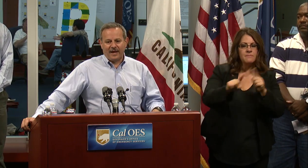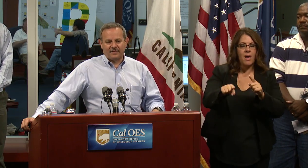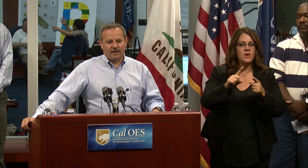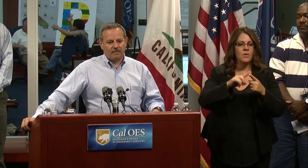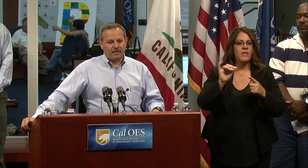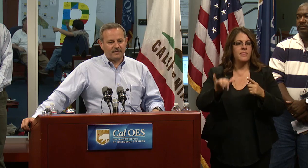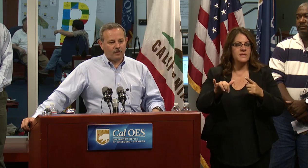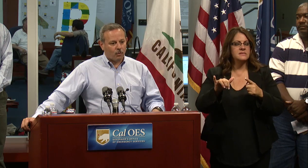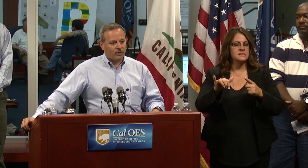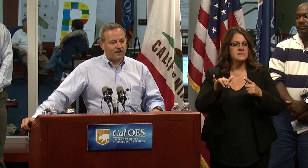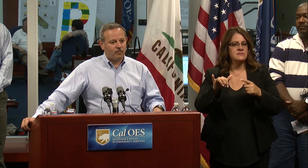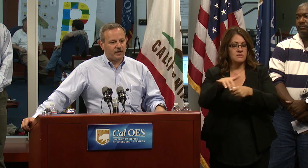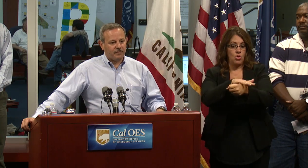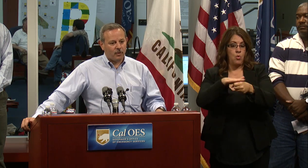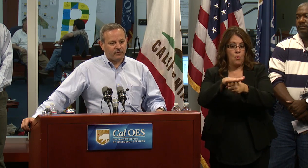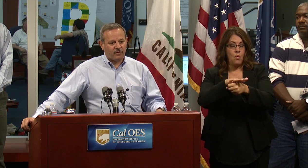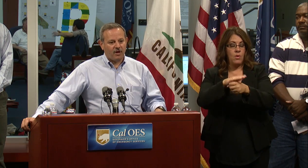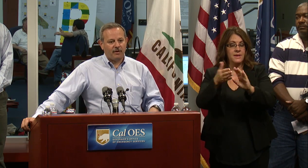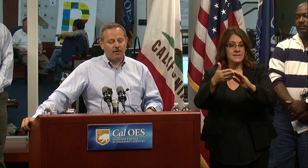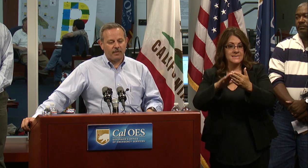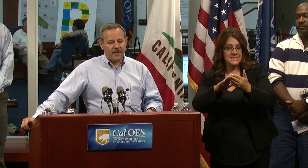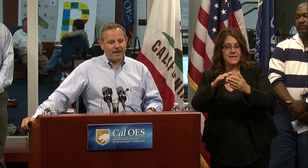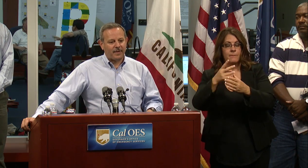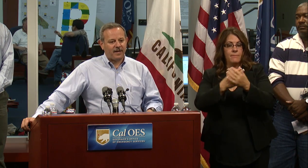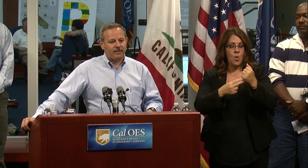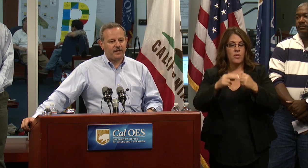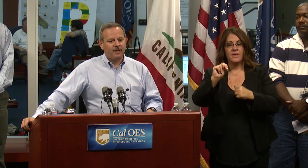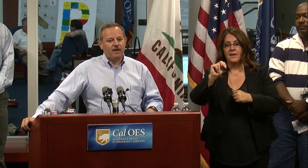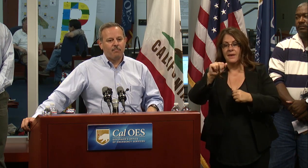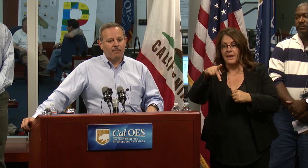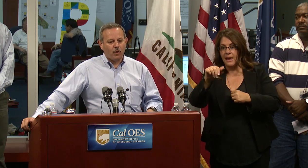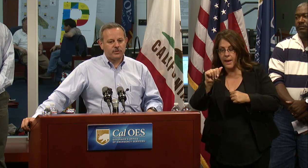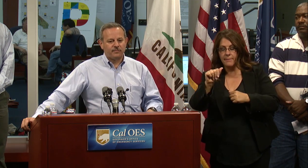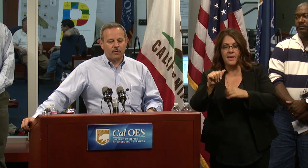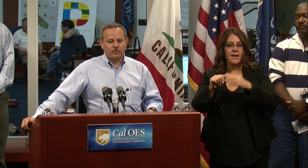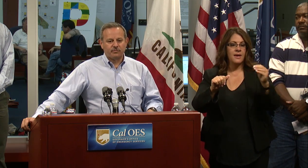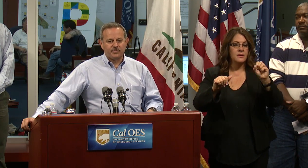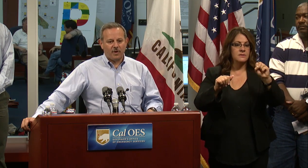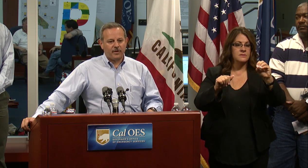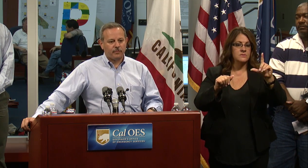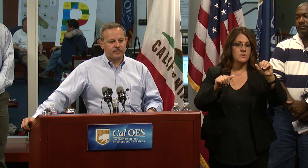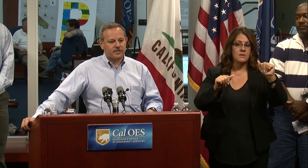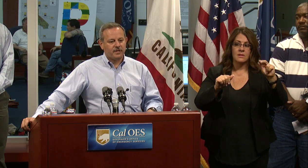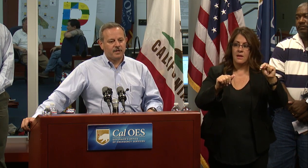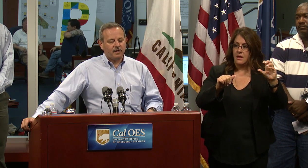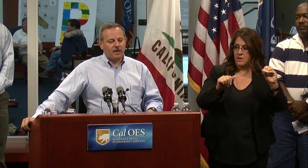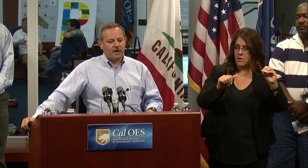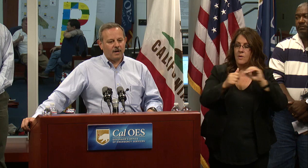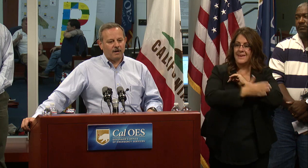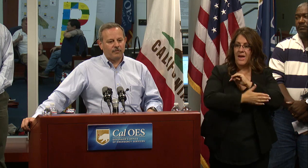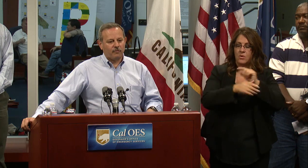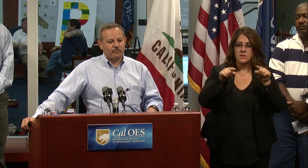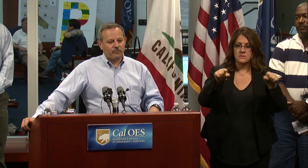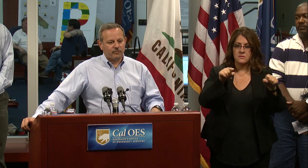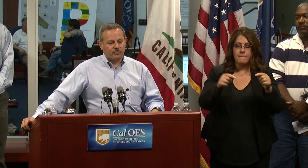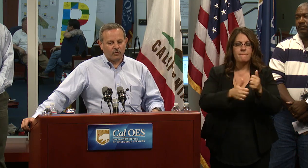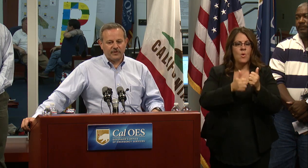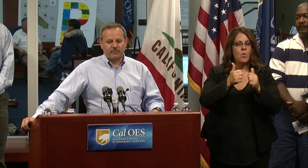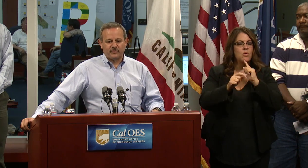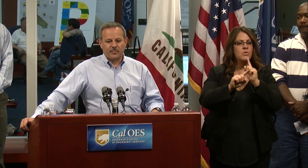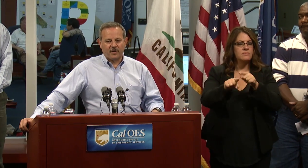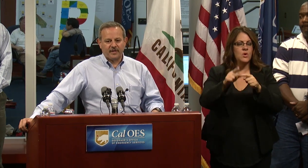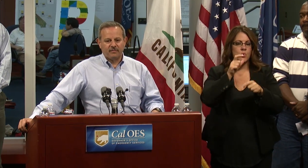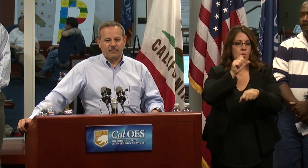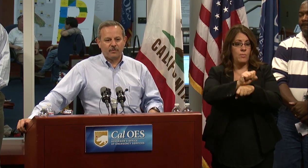at the, at the local level in both Solano and Napa County. Most of those responders, uh, those, those